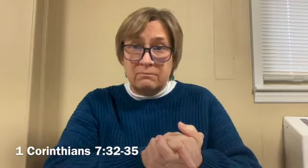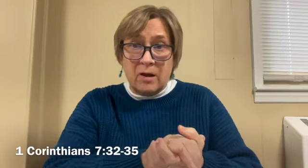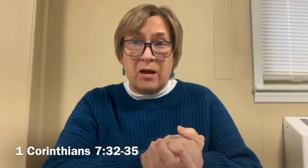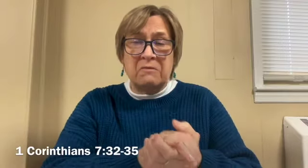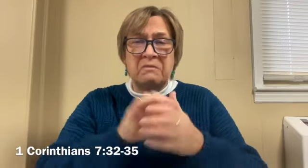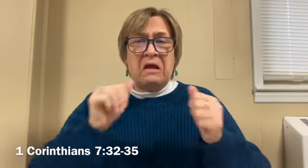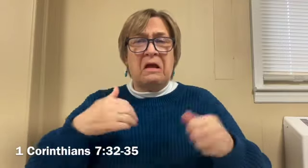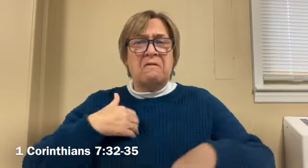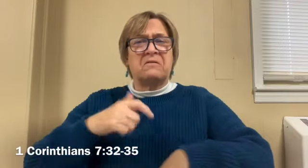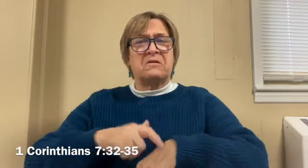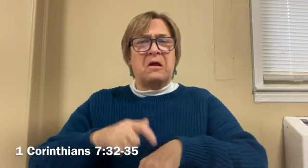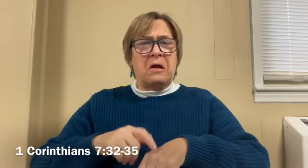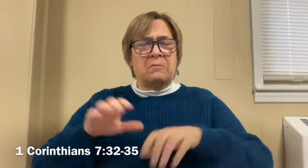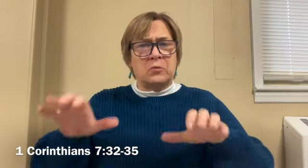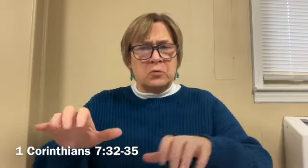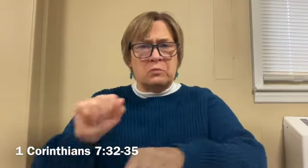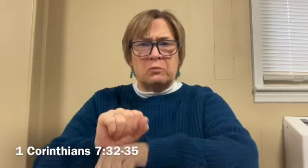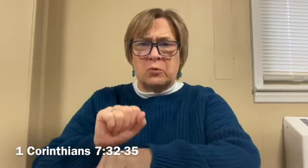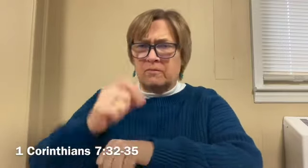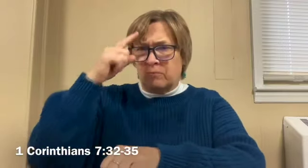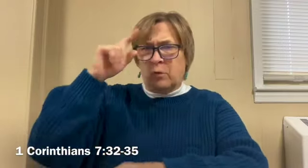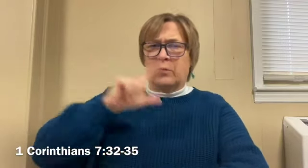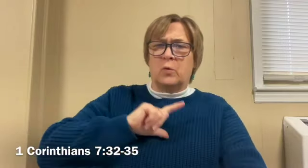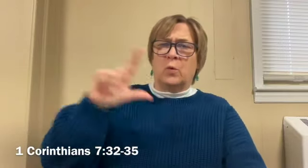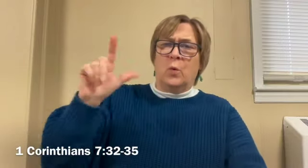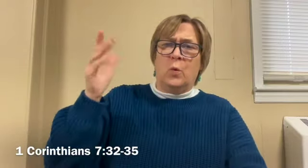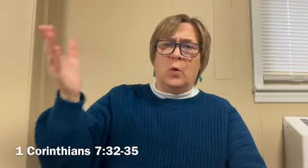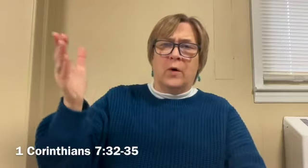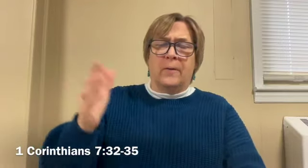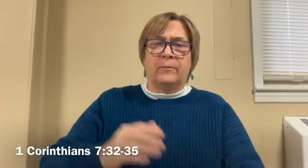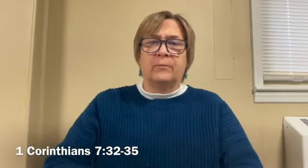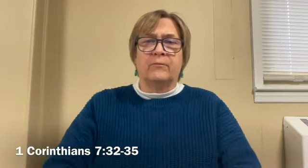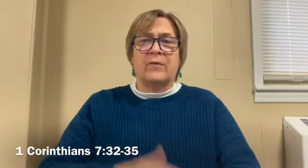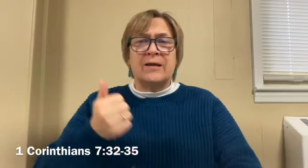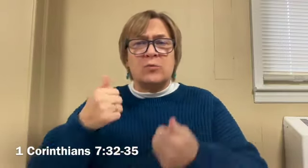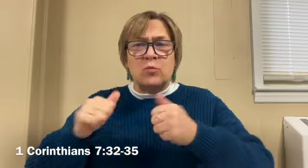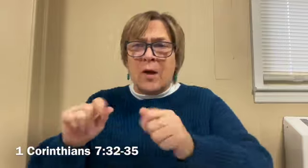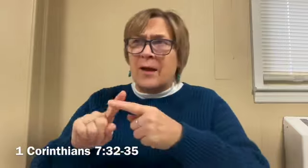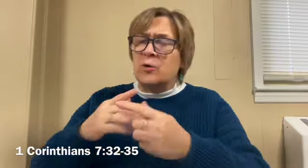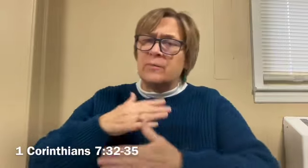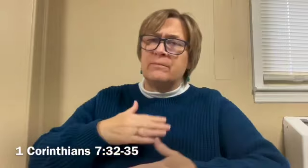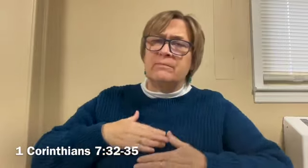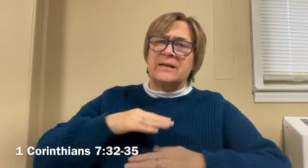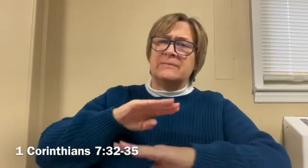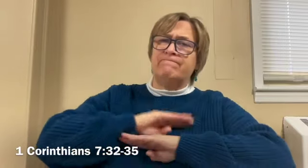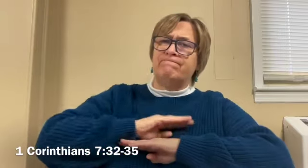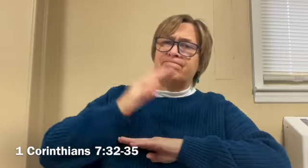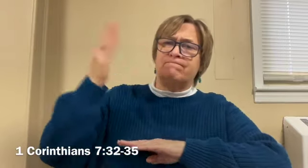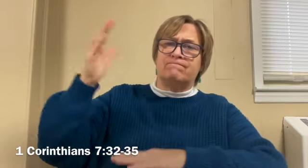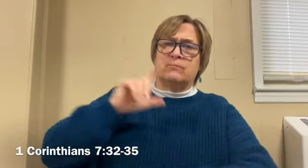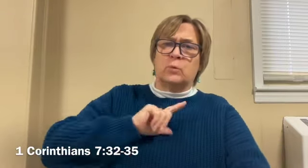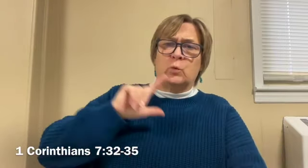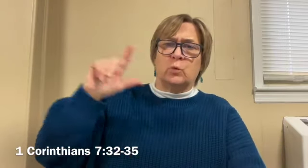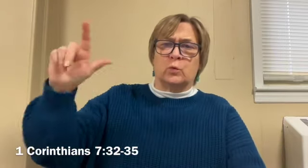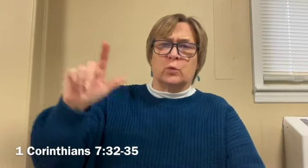an unmarried man is anxious about the things of the Lord how he may please the Lord